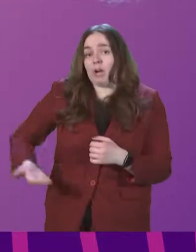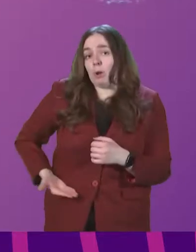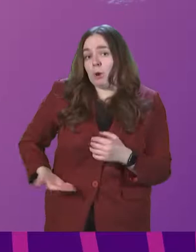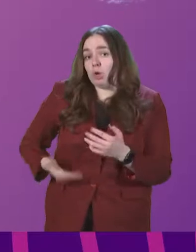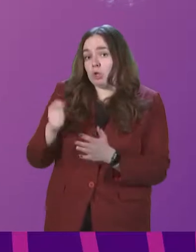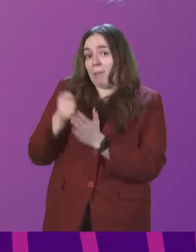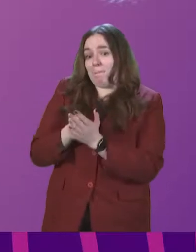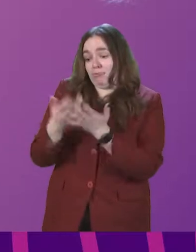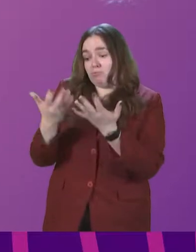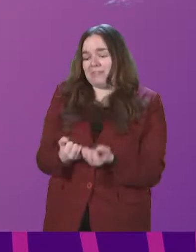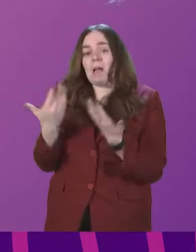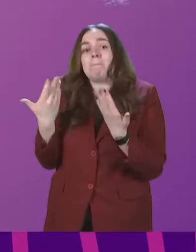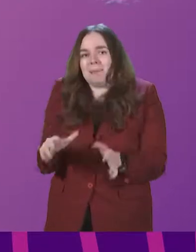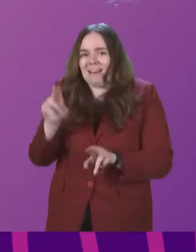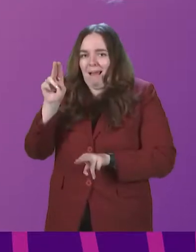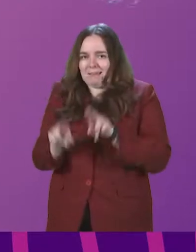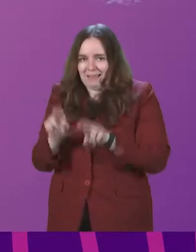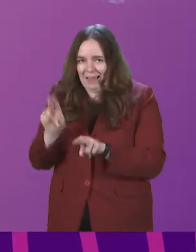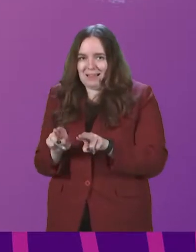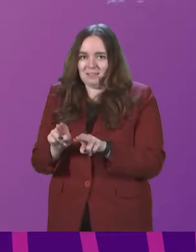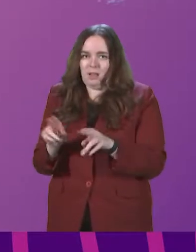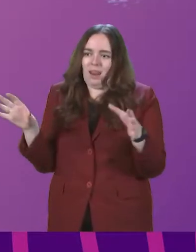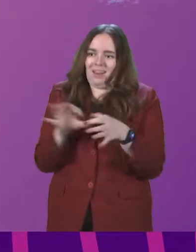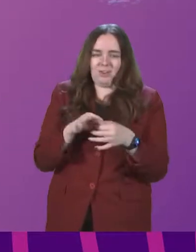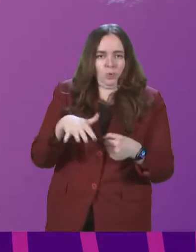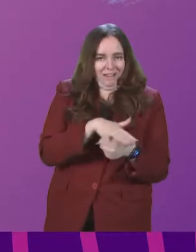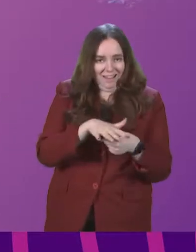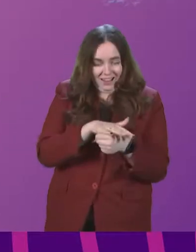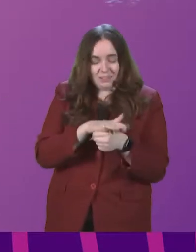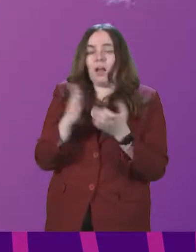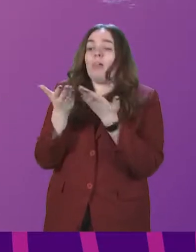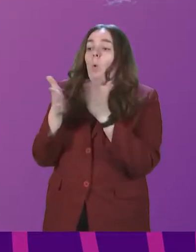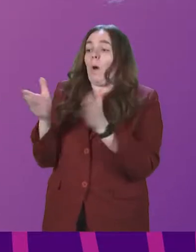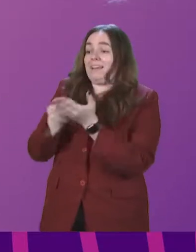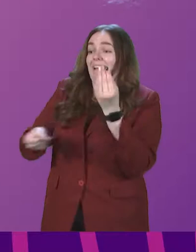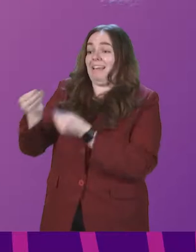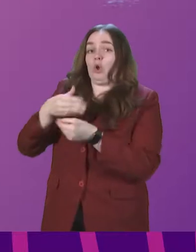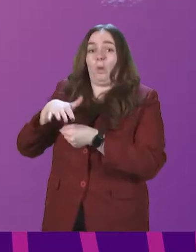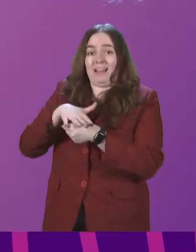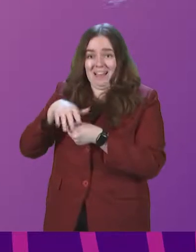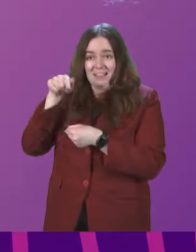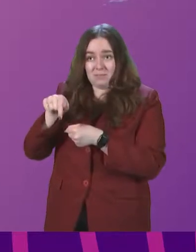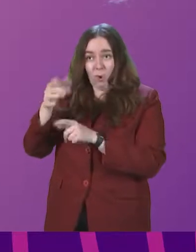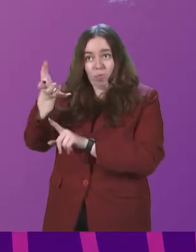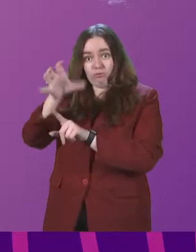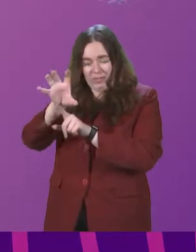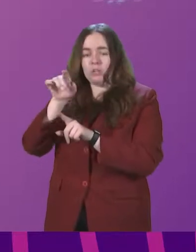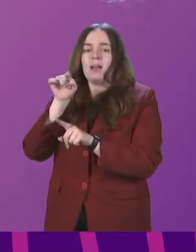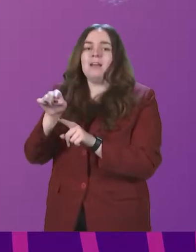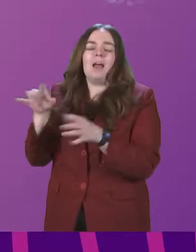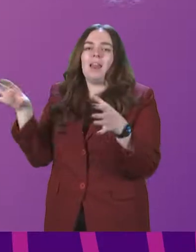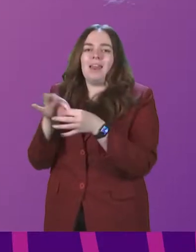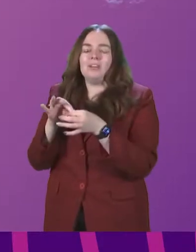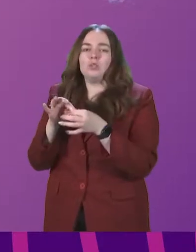received were assessed against the commercial case and the wider economic case for the region. And it is on the basis of